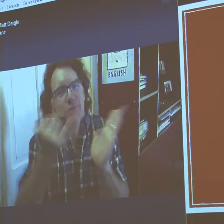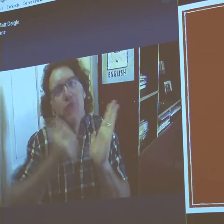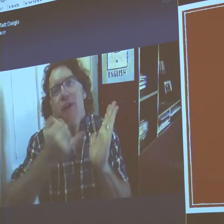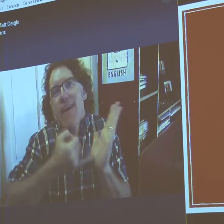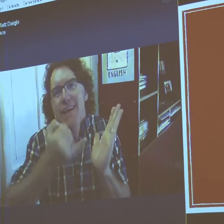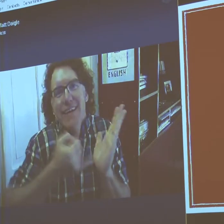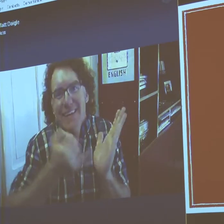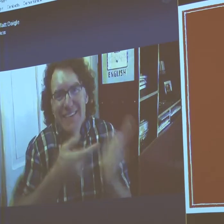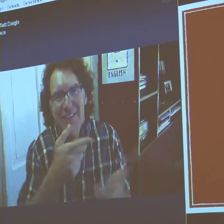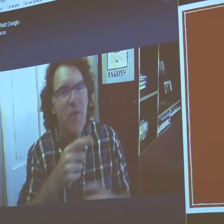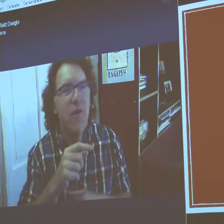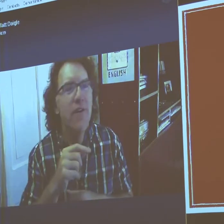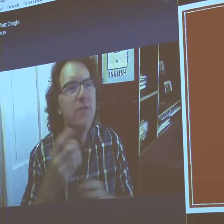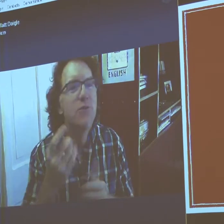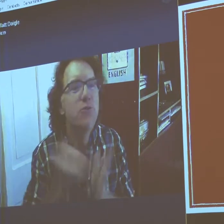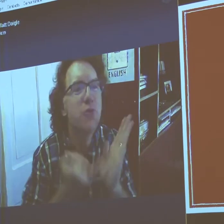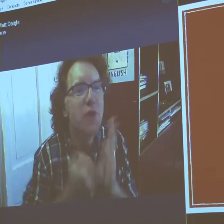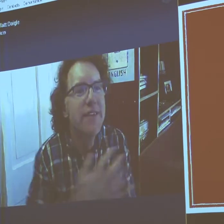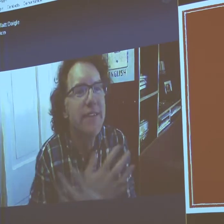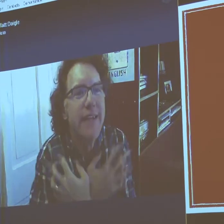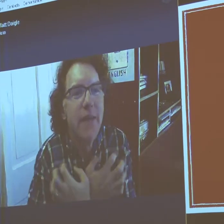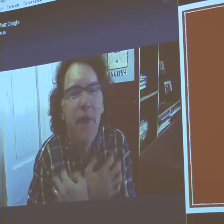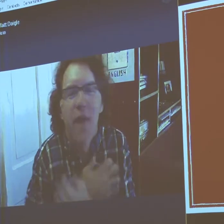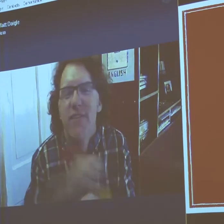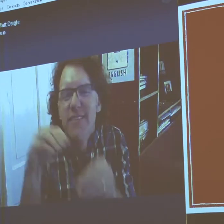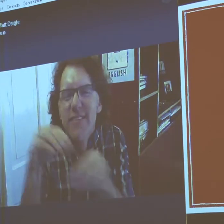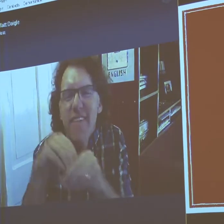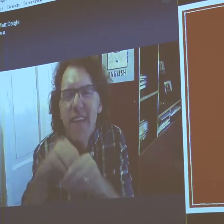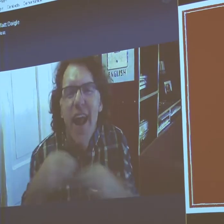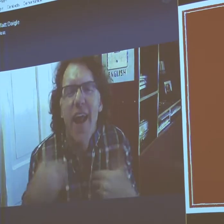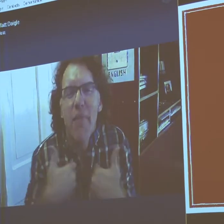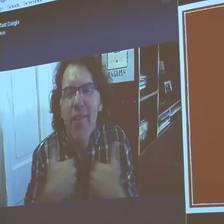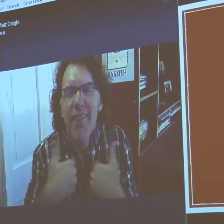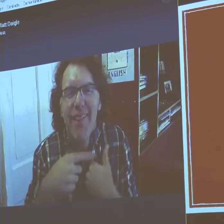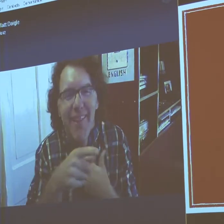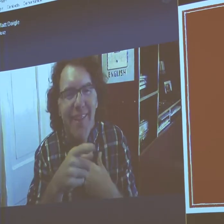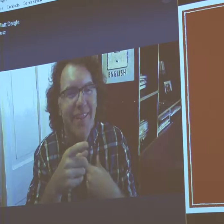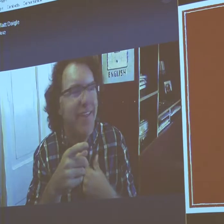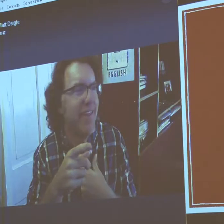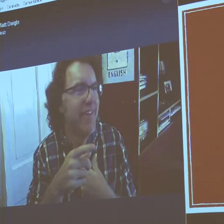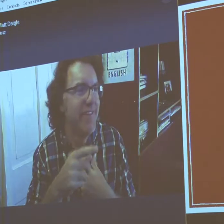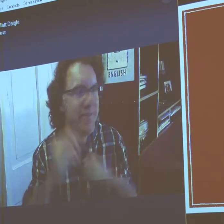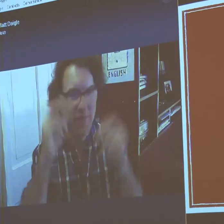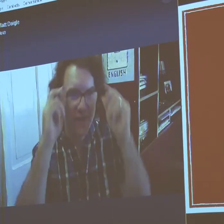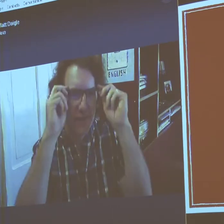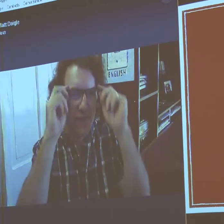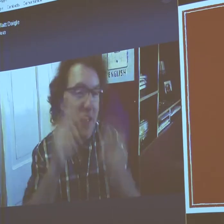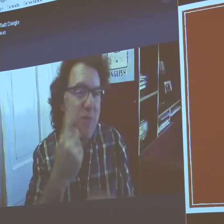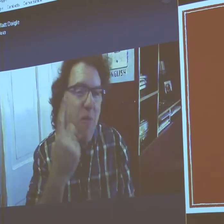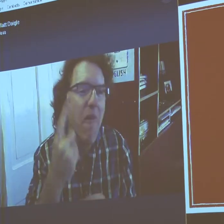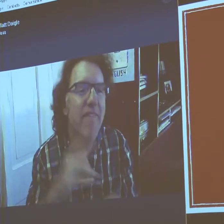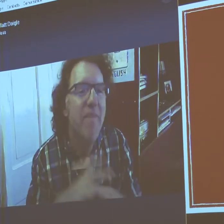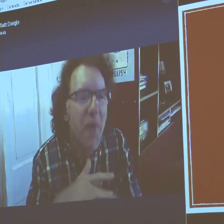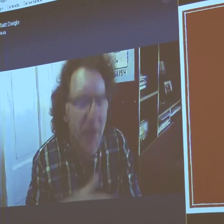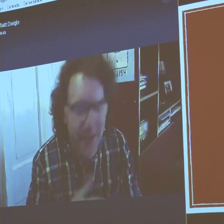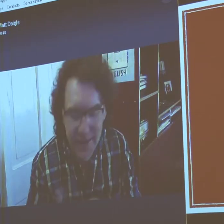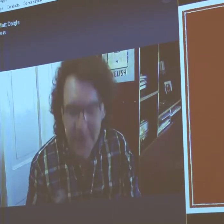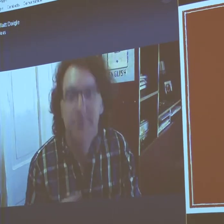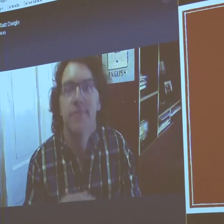See, I was very motivated at that time to learn how to draw. It's a bear. It's a one of my stuffed animals.